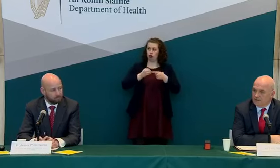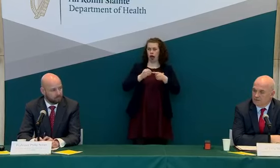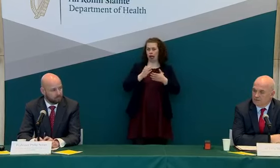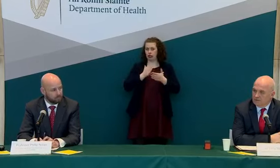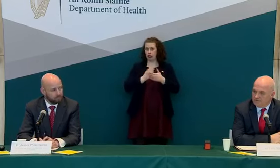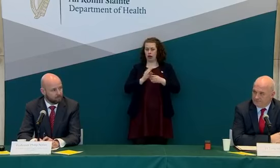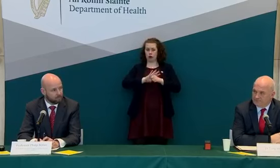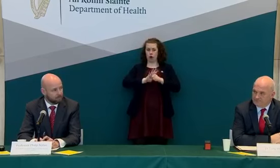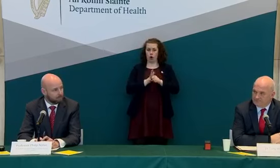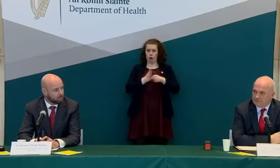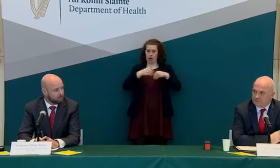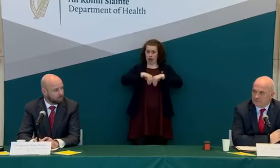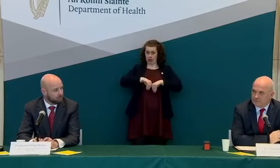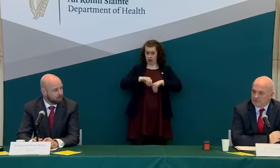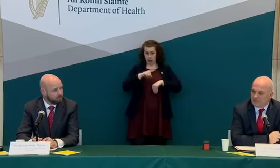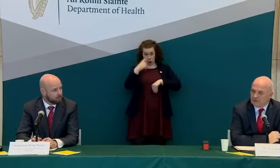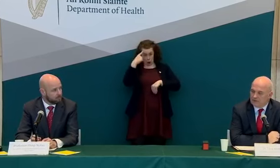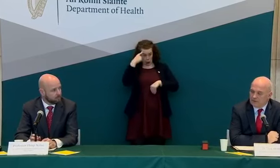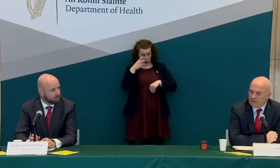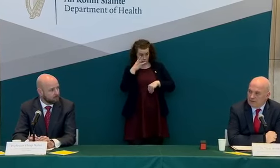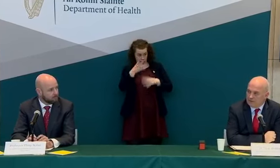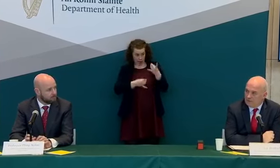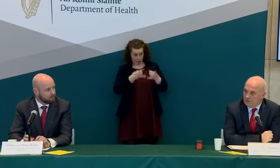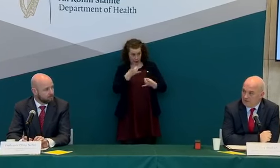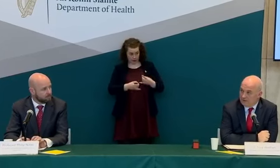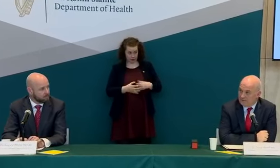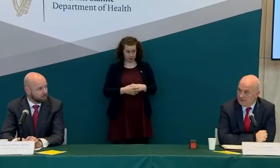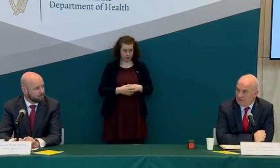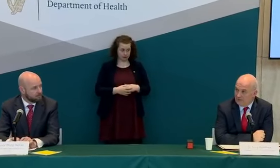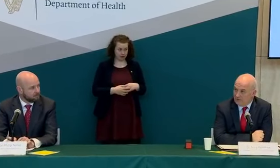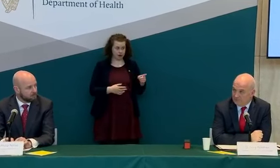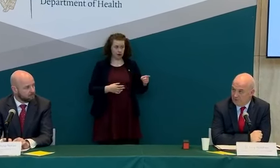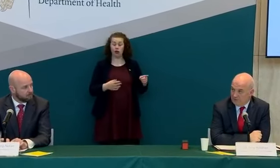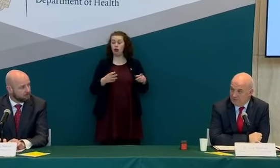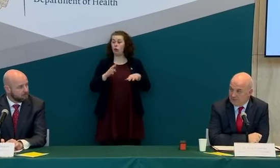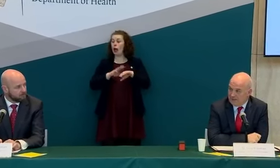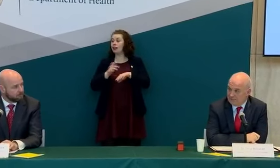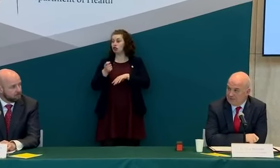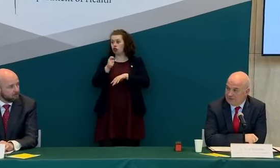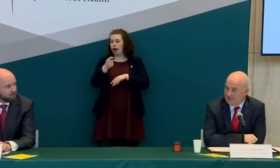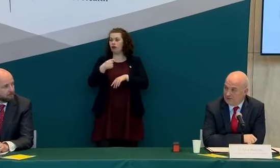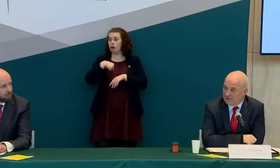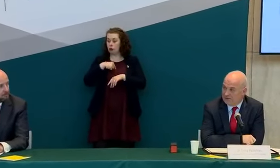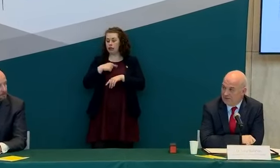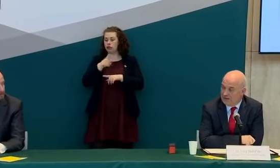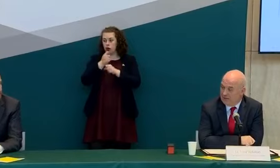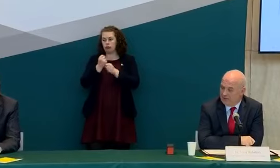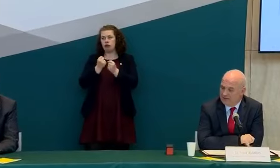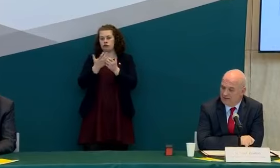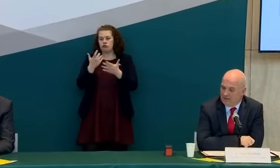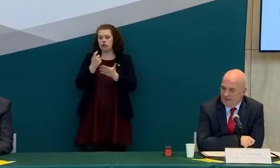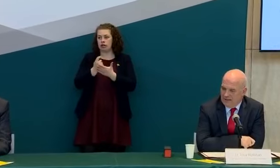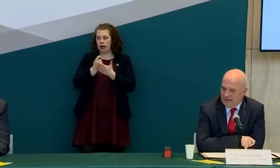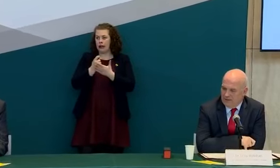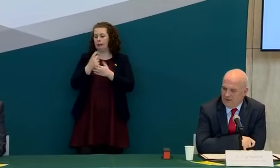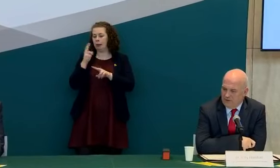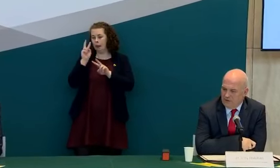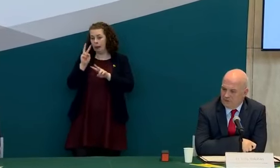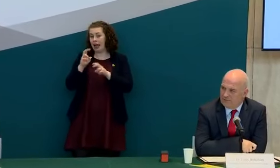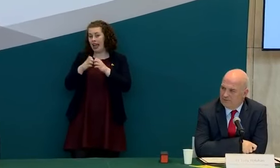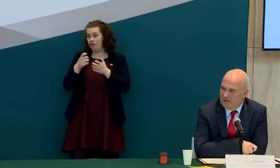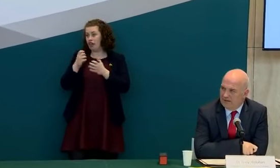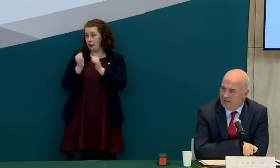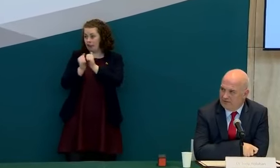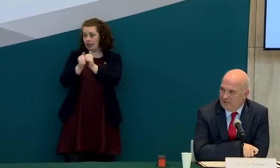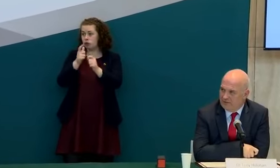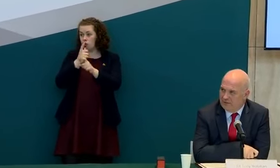to travel from uk so we keep the whole question of travel under review we visit that particular question every time we meet and we know